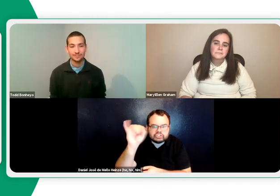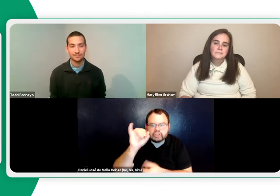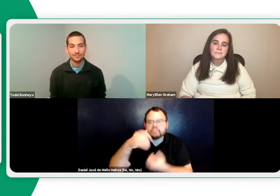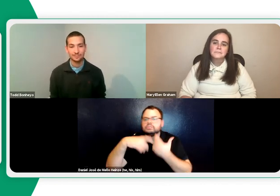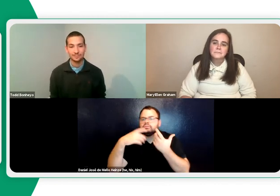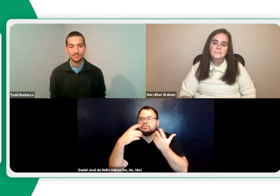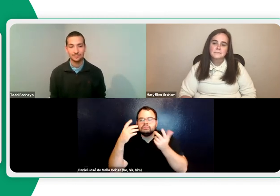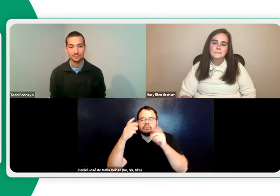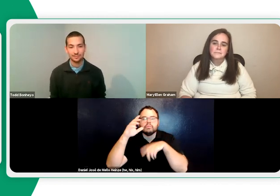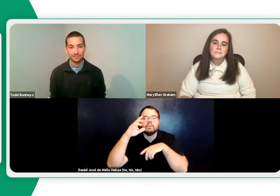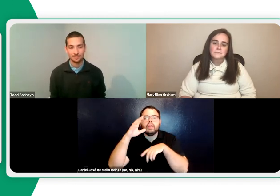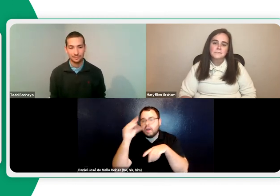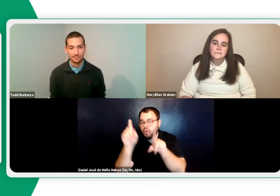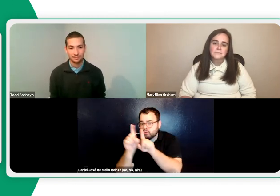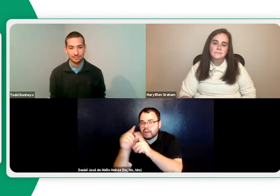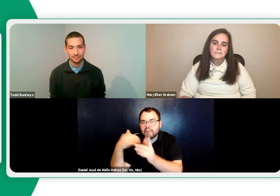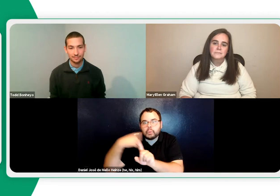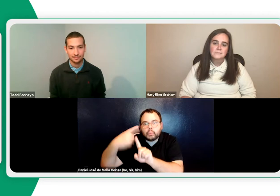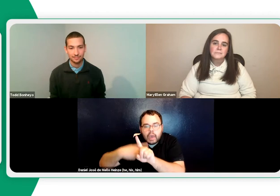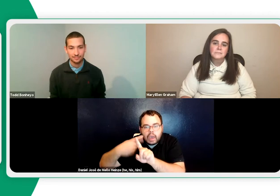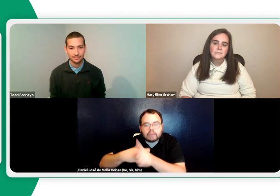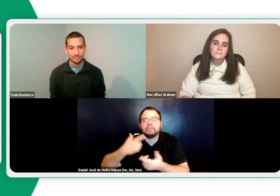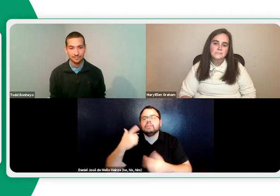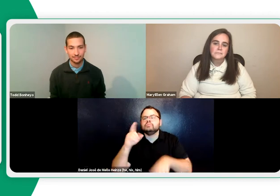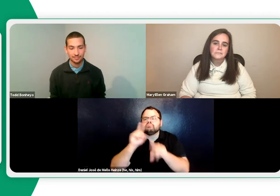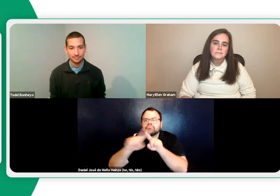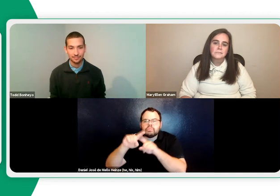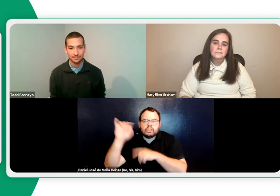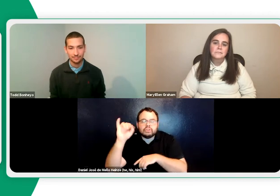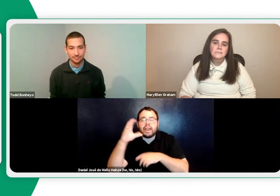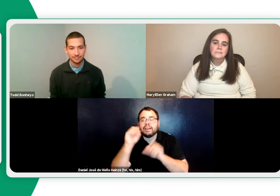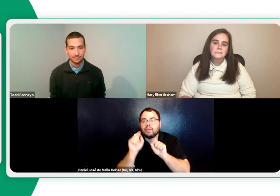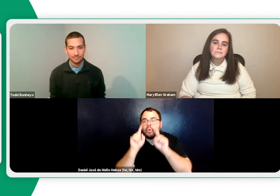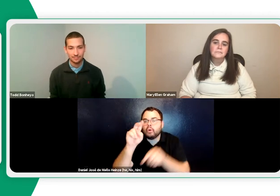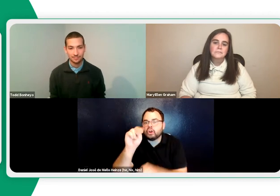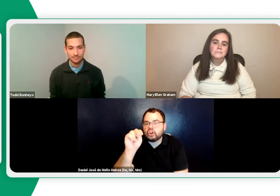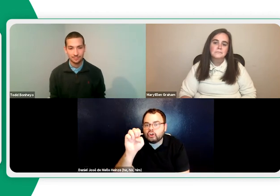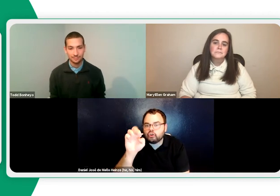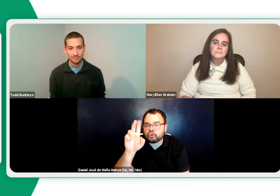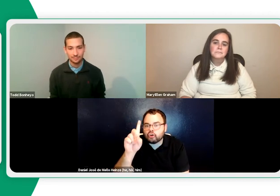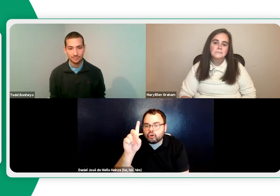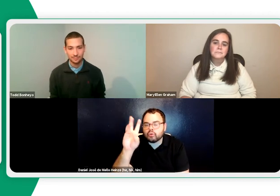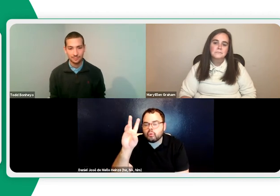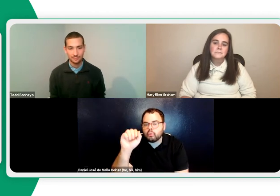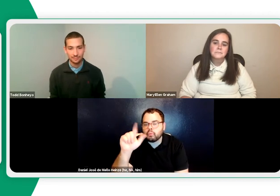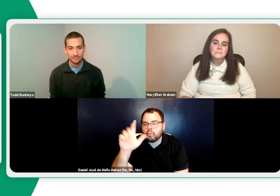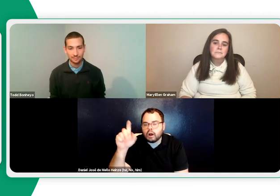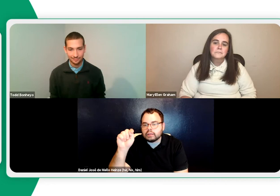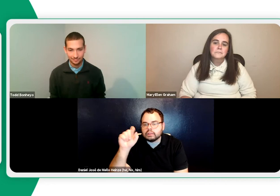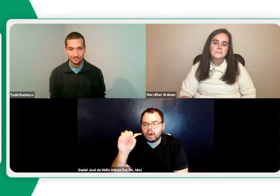.com and find out the price of a home or even rent. They have a renting component as well. You can go to